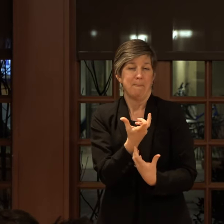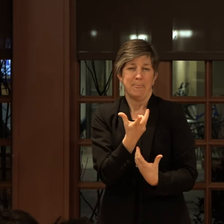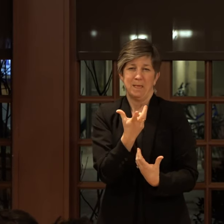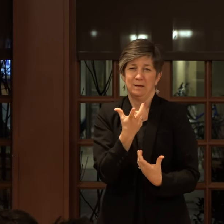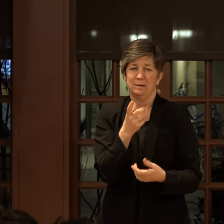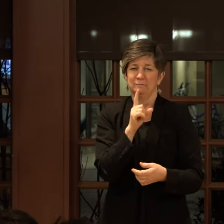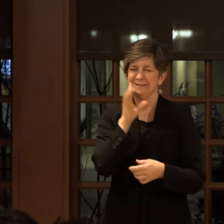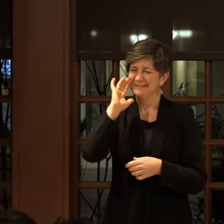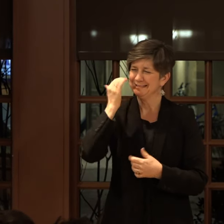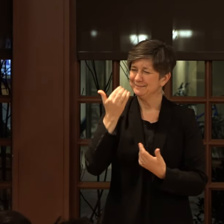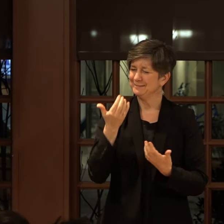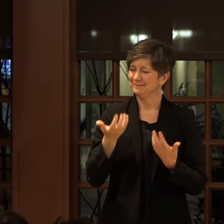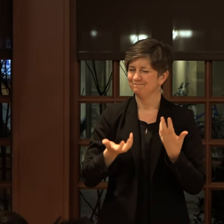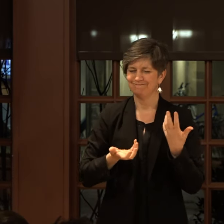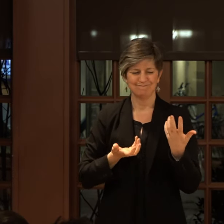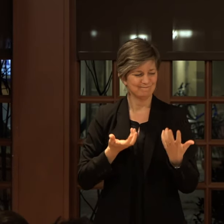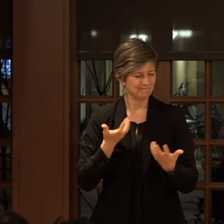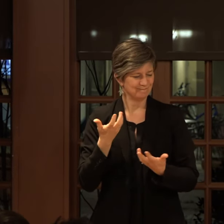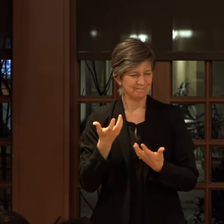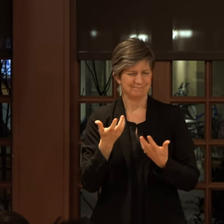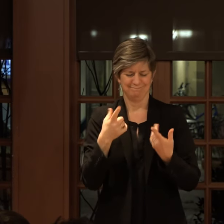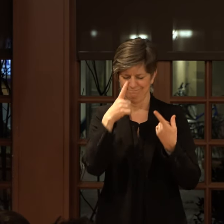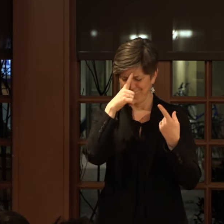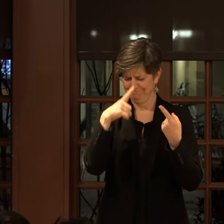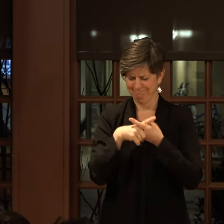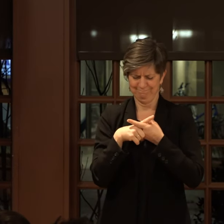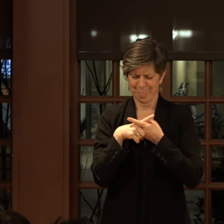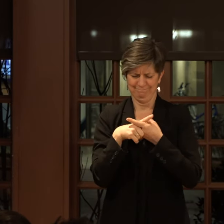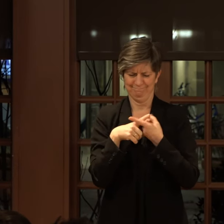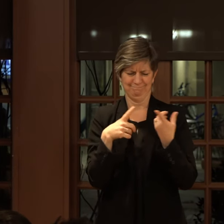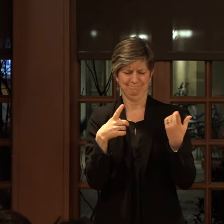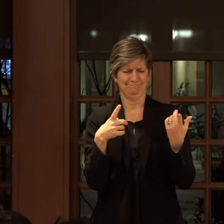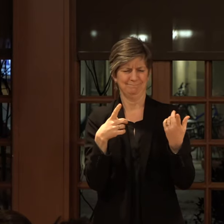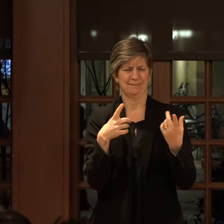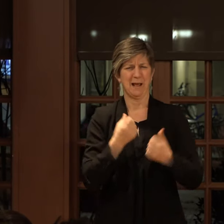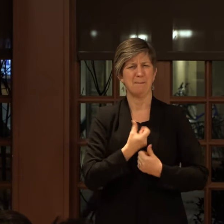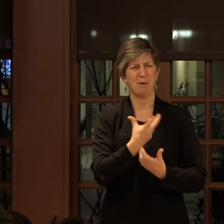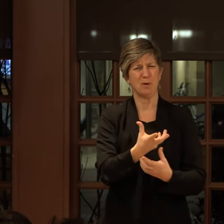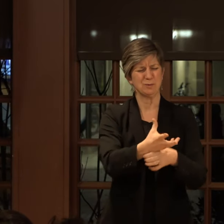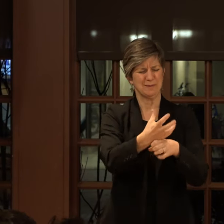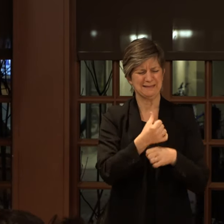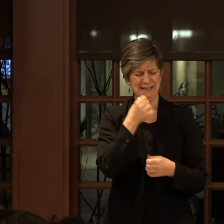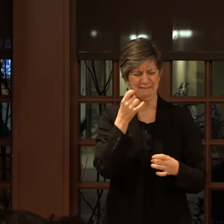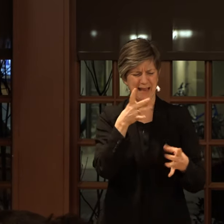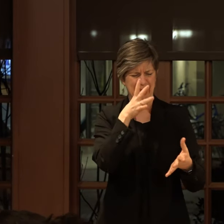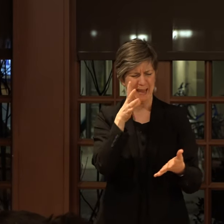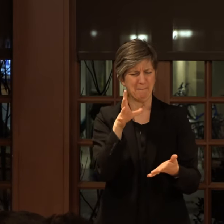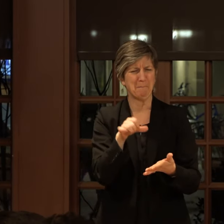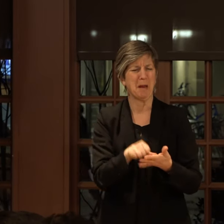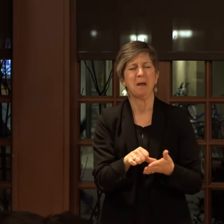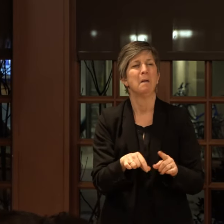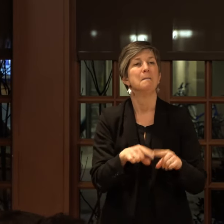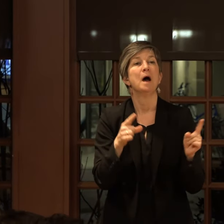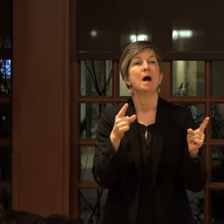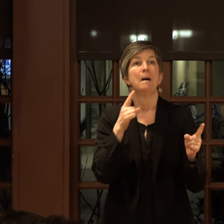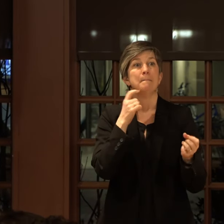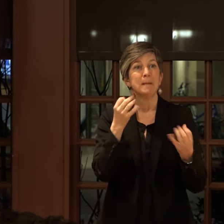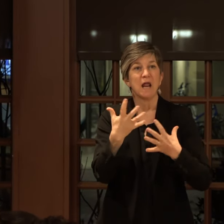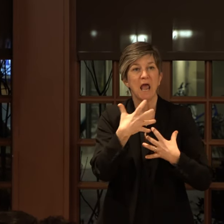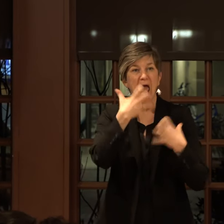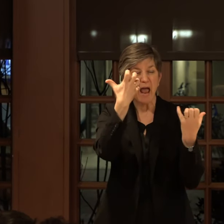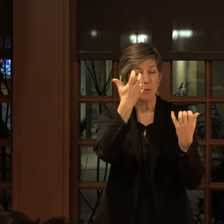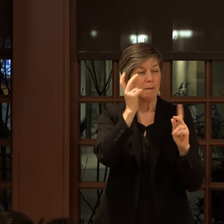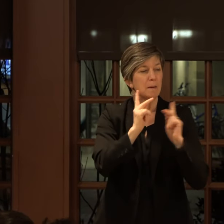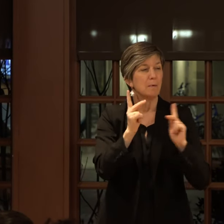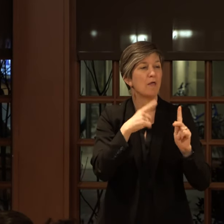like an oxymoron or something that a poet would get hate mail. But there were a lot of really angry people that I had sort of taken up divinity, but